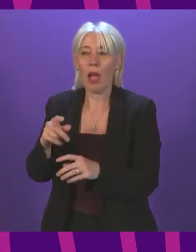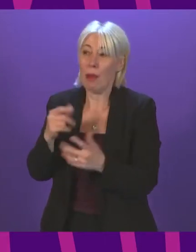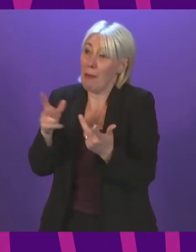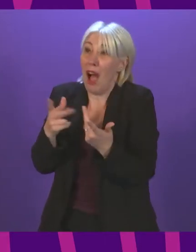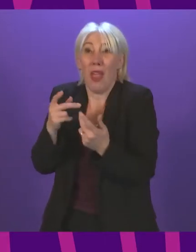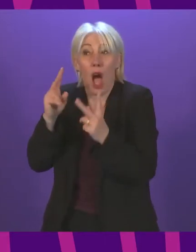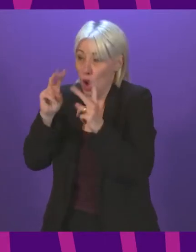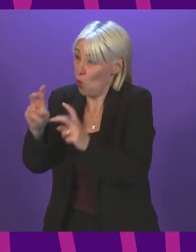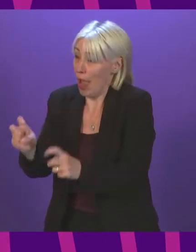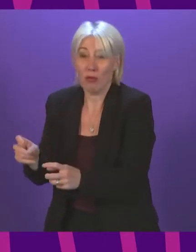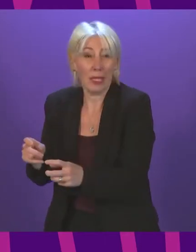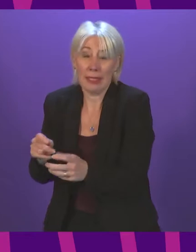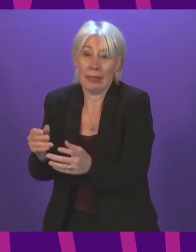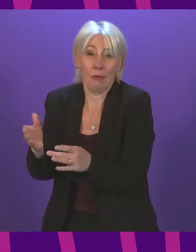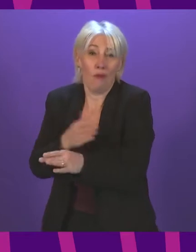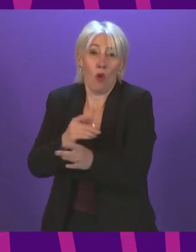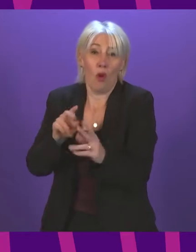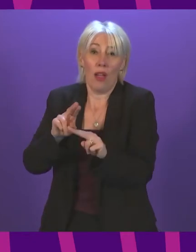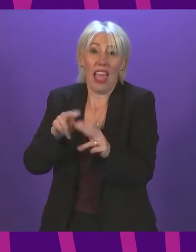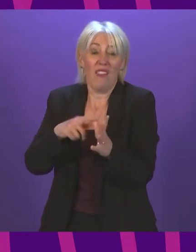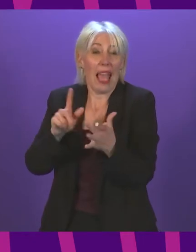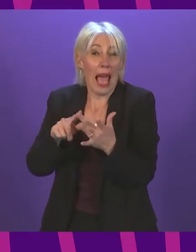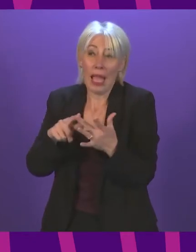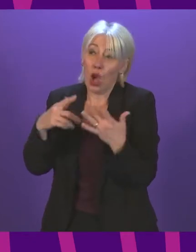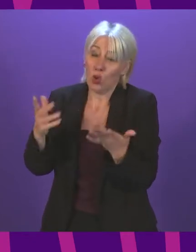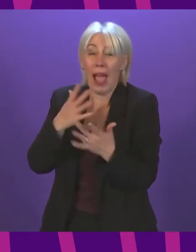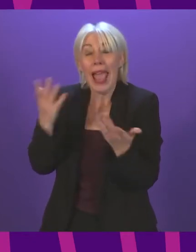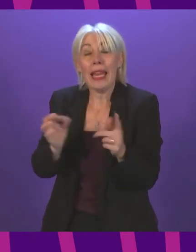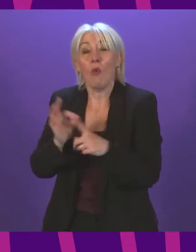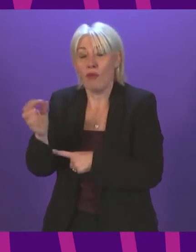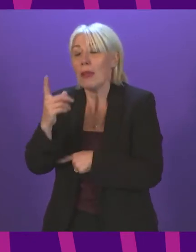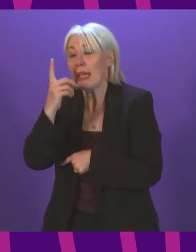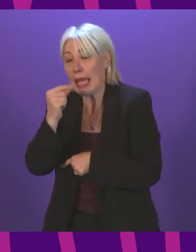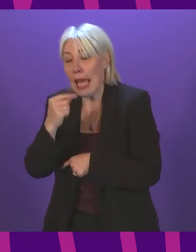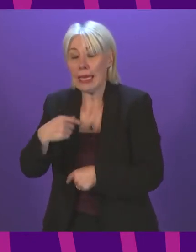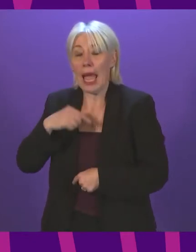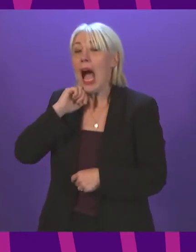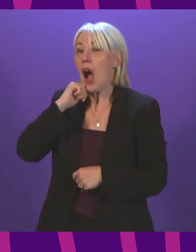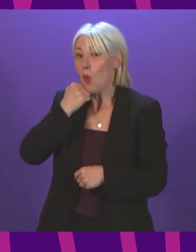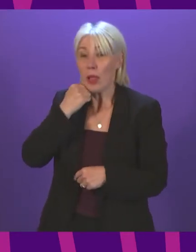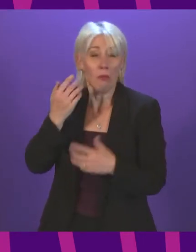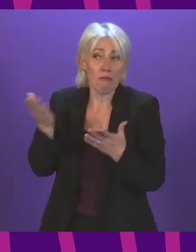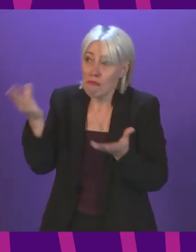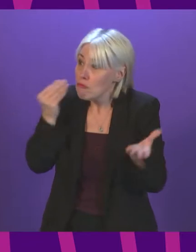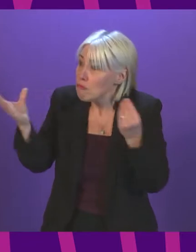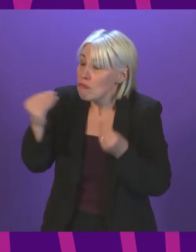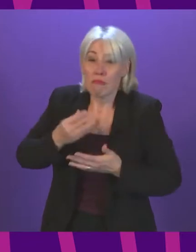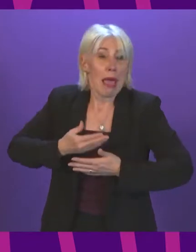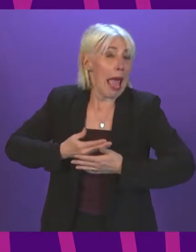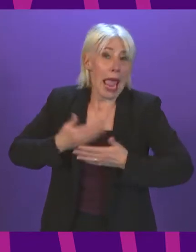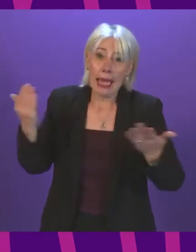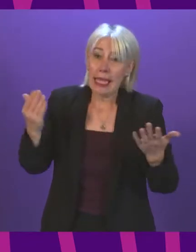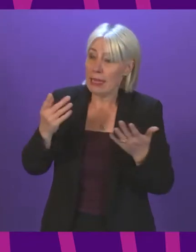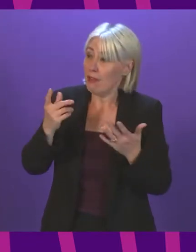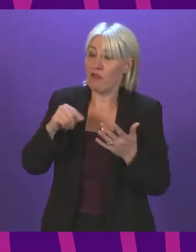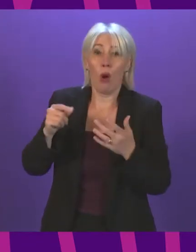prior to an FAI taking place. So we will look to make any further improvements that we can. And I, for my part, are more than willing to listen to any representations which